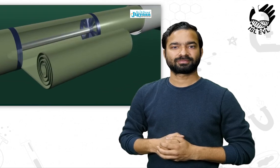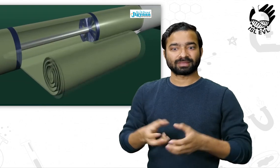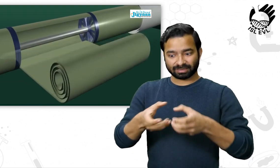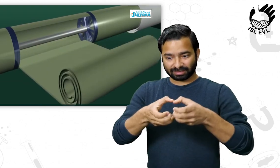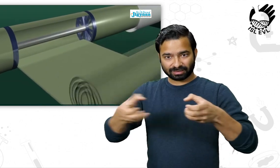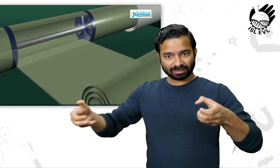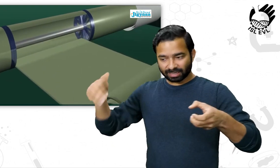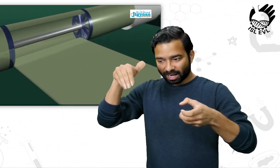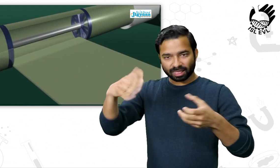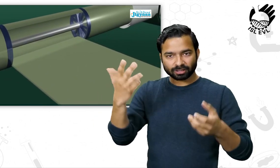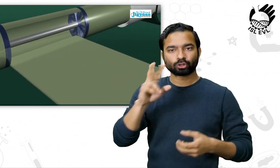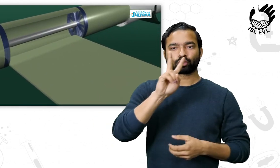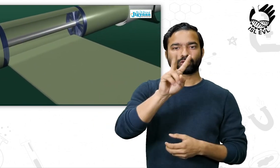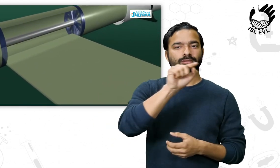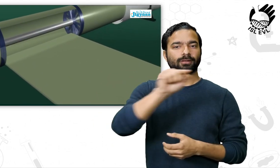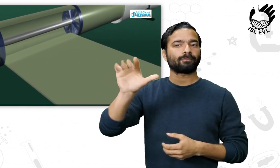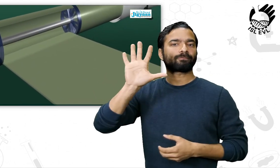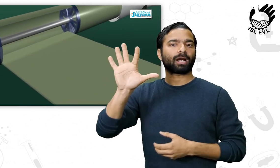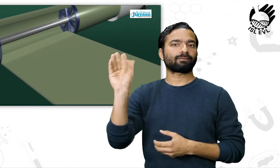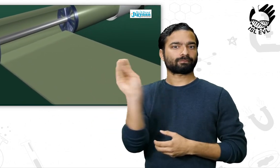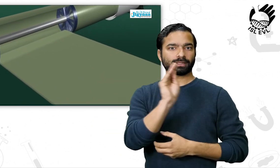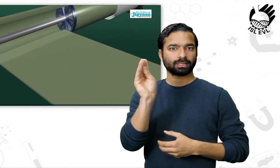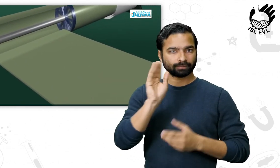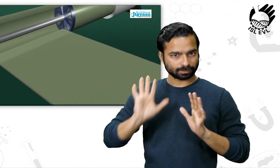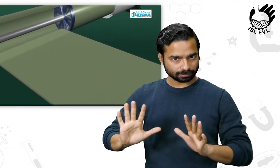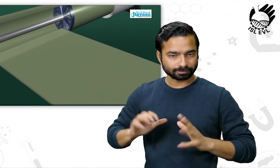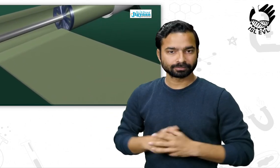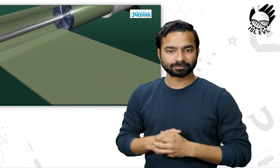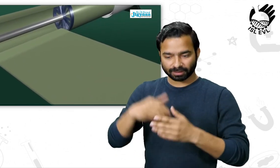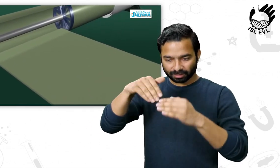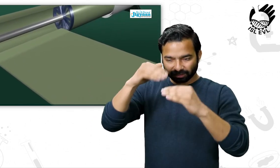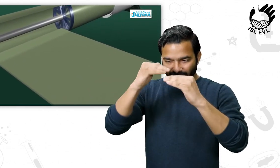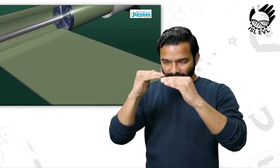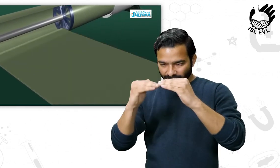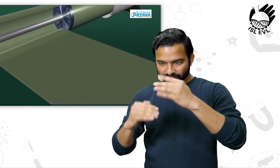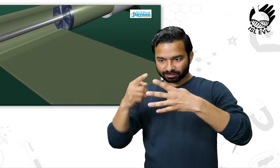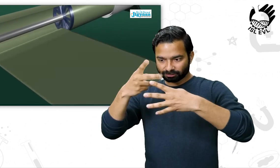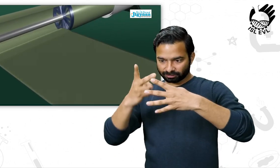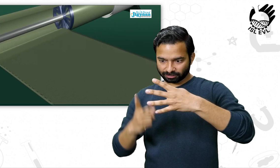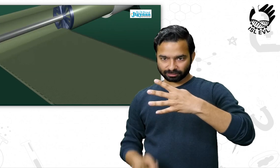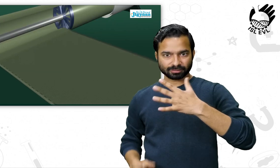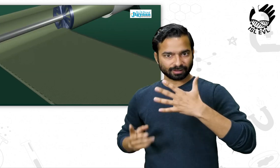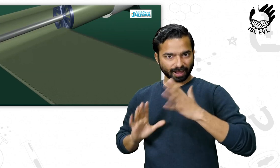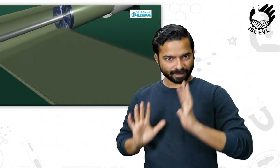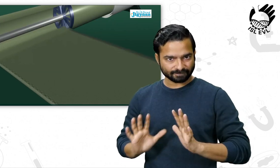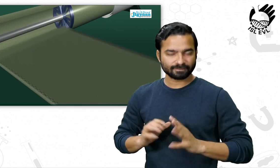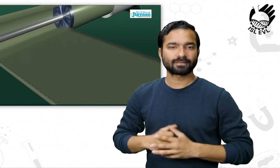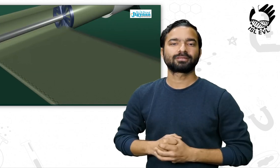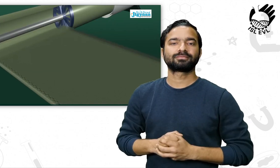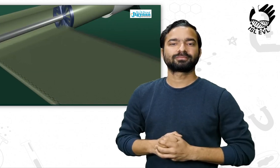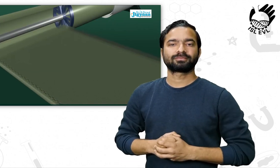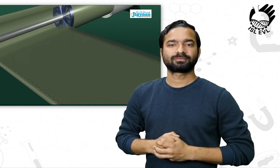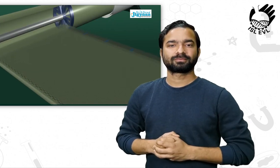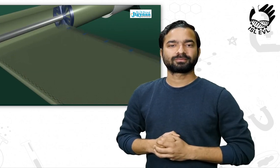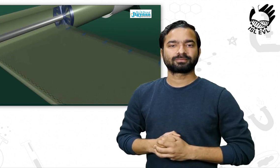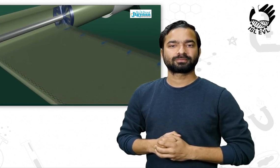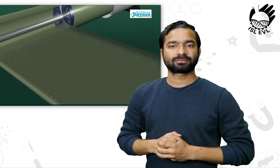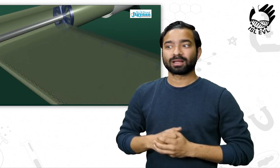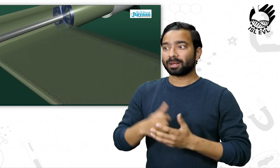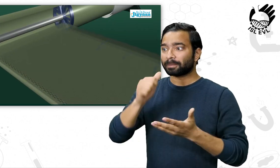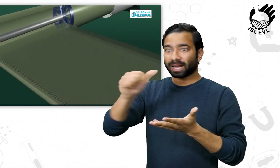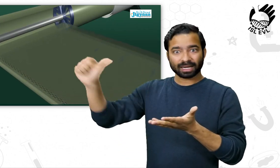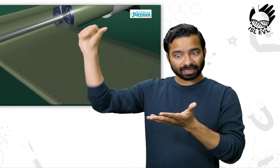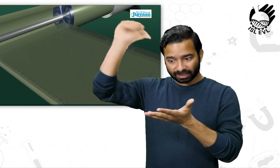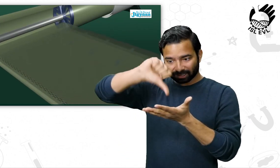2 to 5 times more open than the reverse osmosis membrane. Here, through molecular